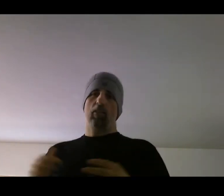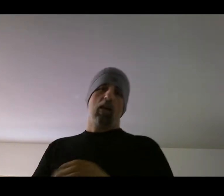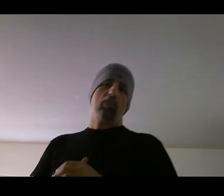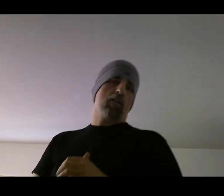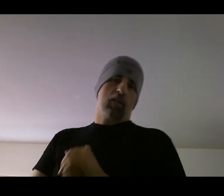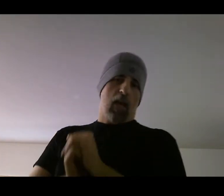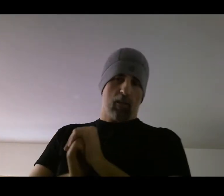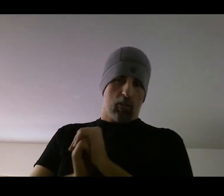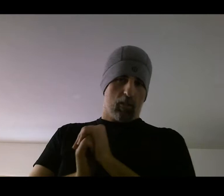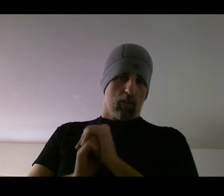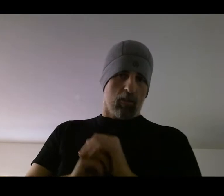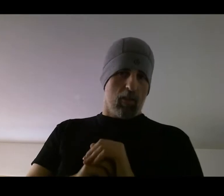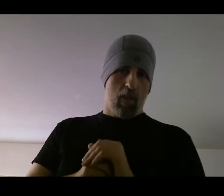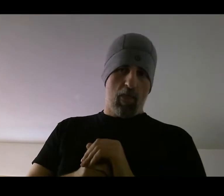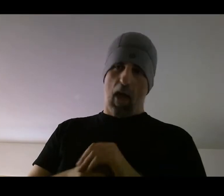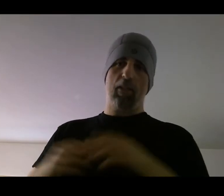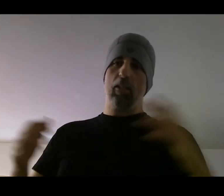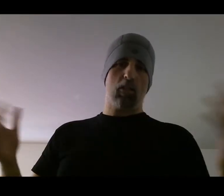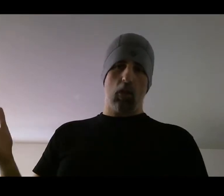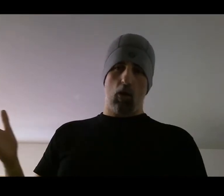stuff, I think that just, that needs to go.